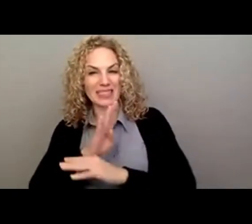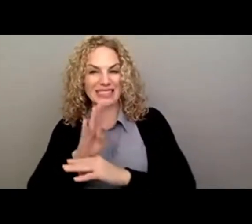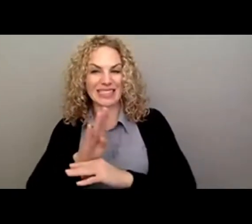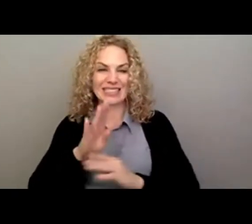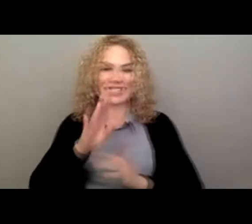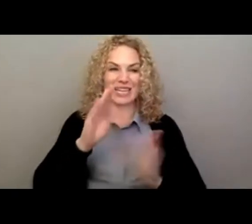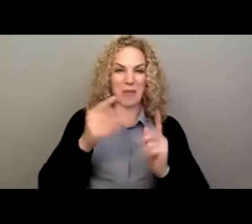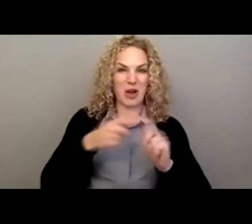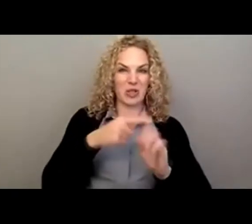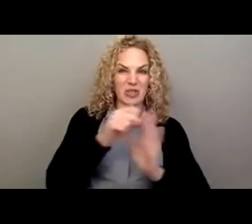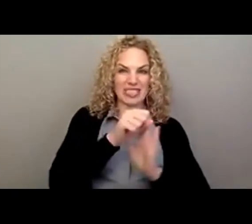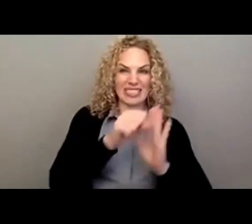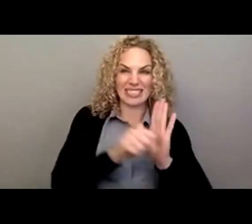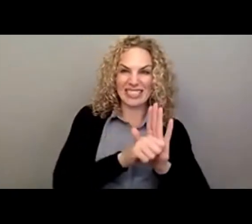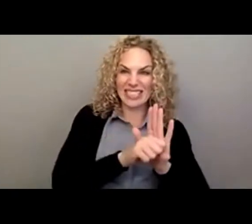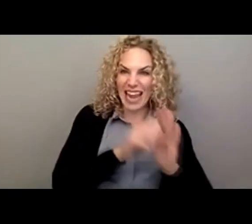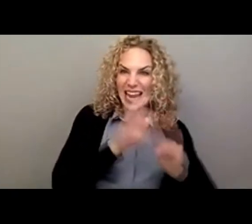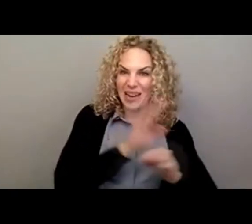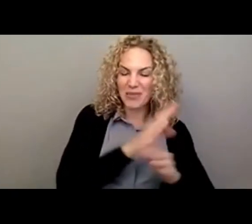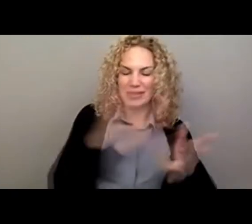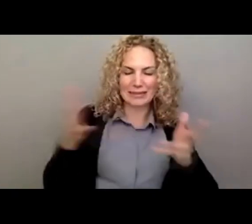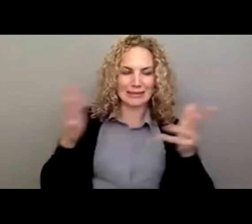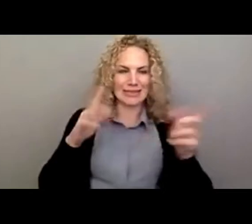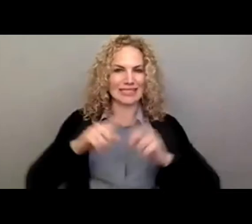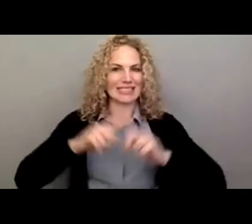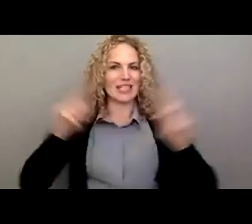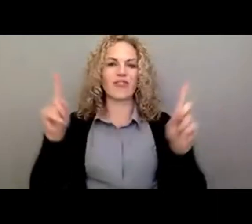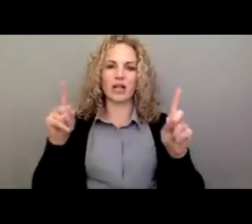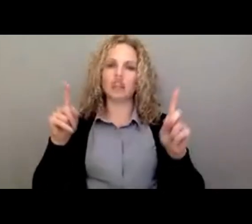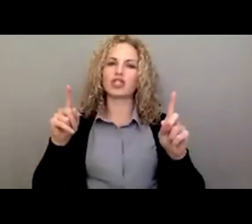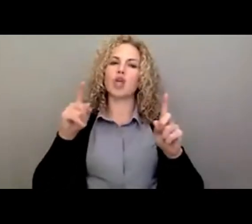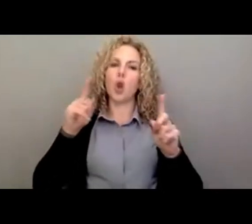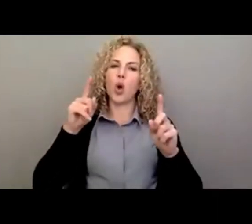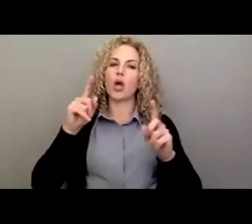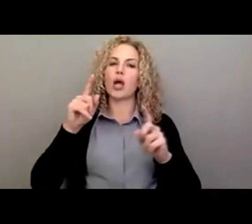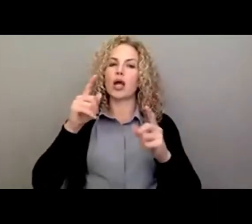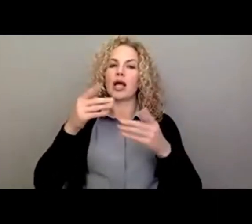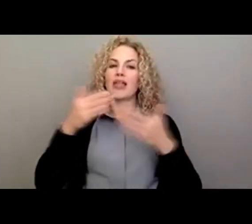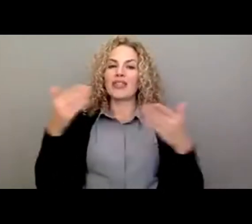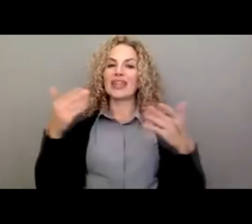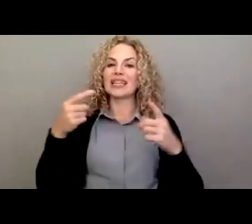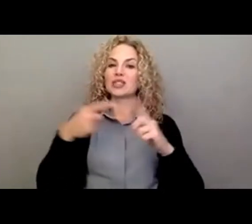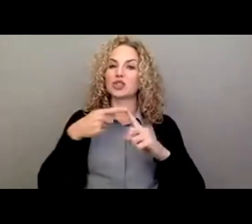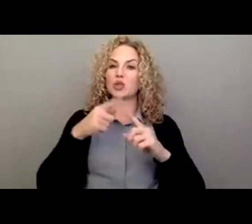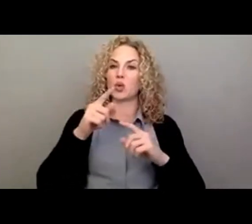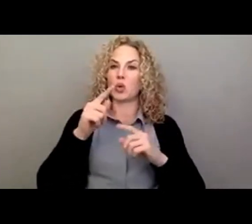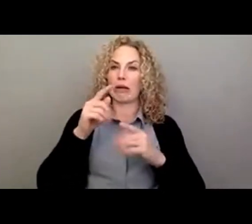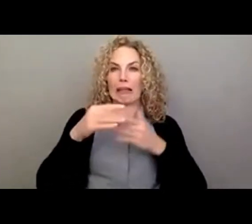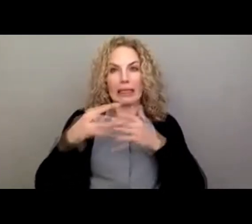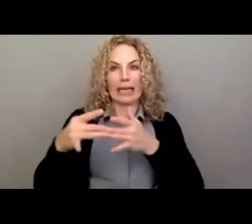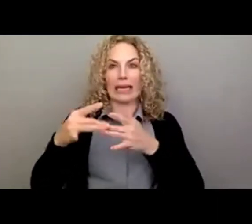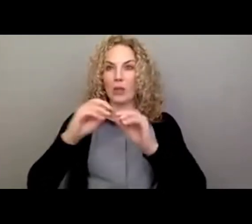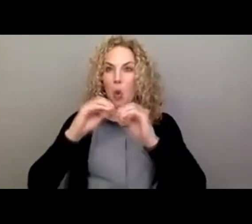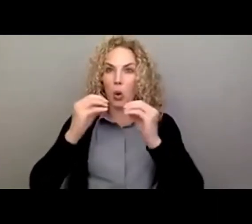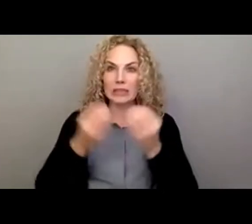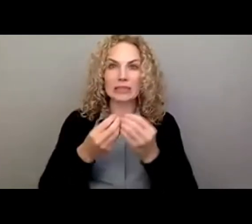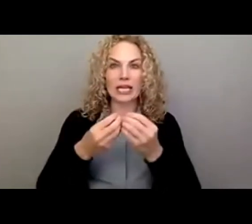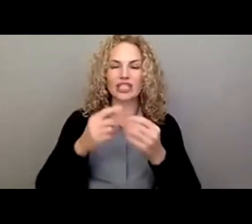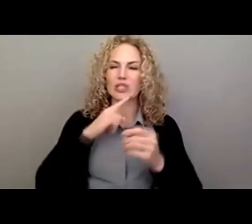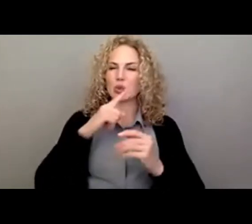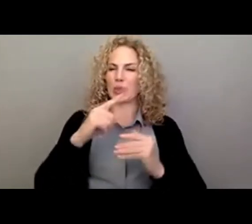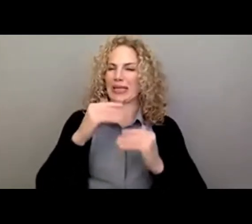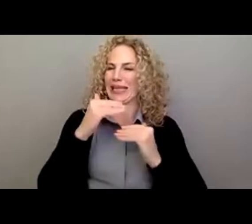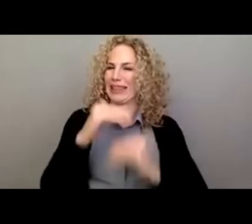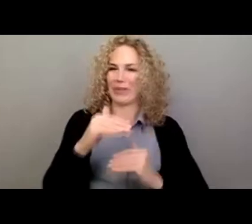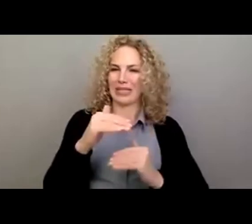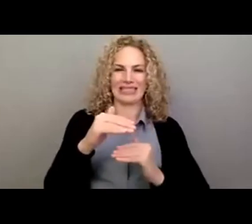And the tools available to lead an organization are really far more limited. And what